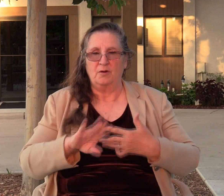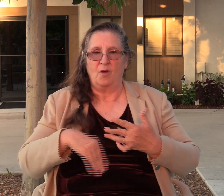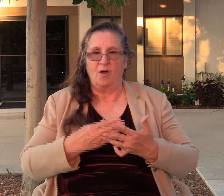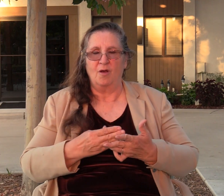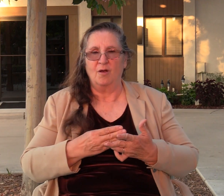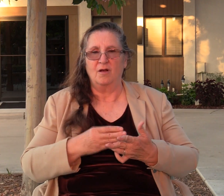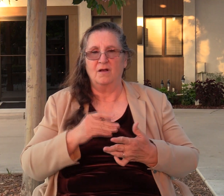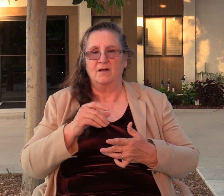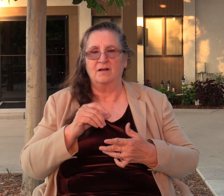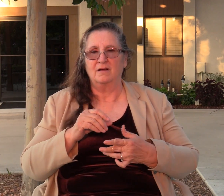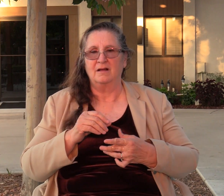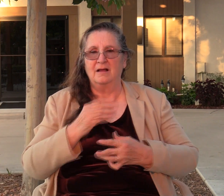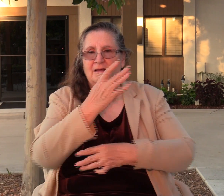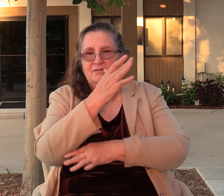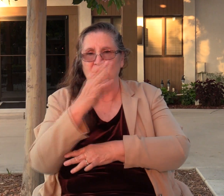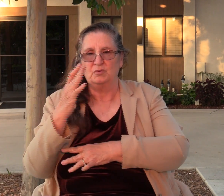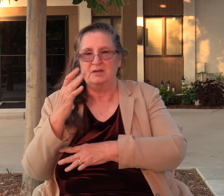And so do you see what the bramble's doing here?